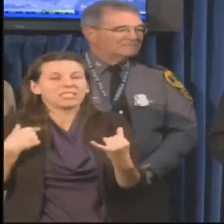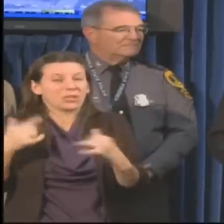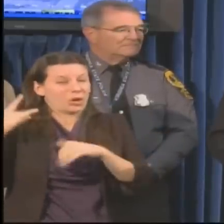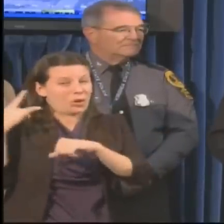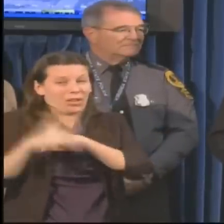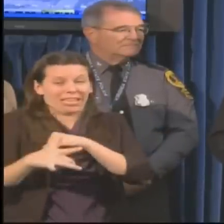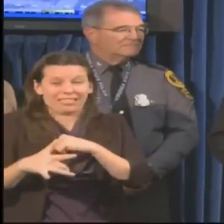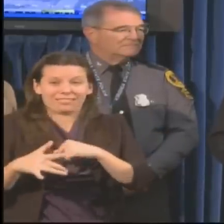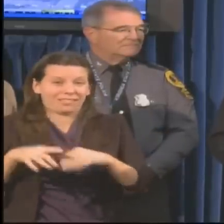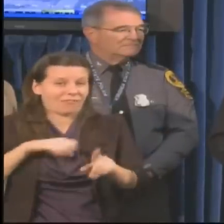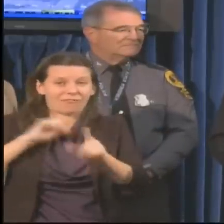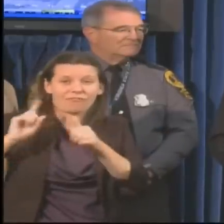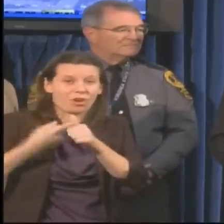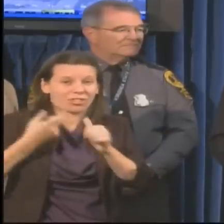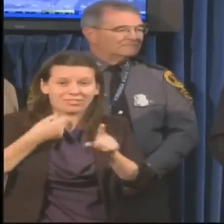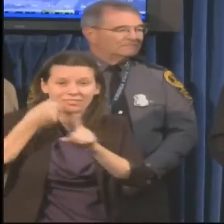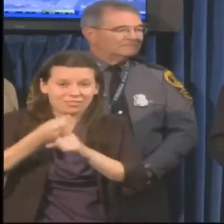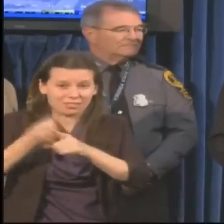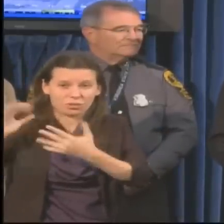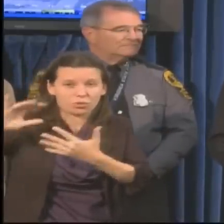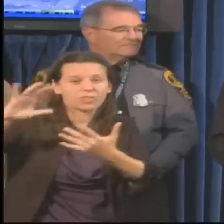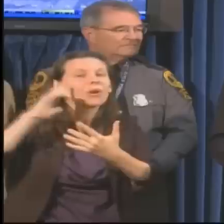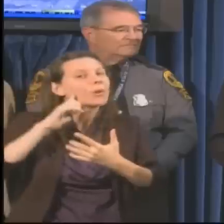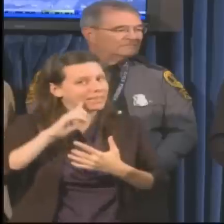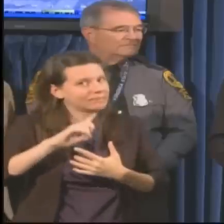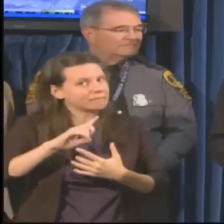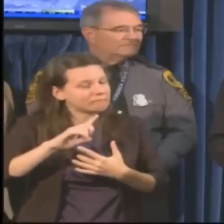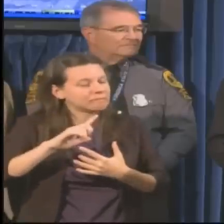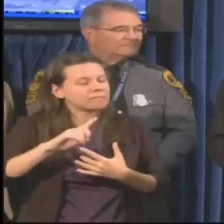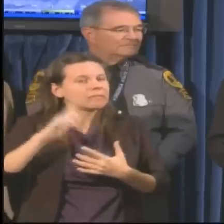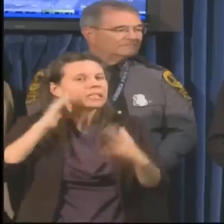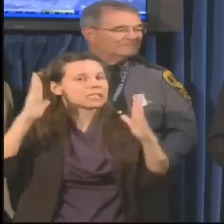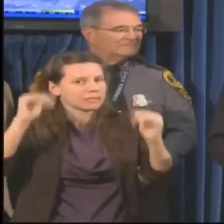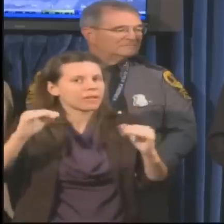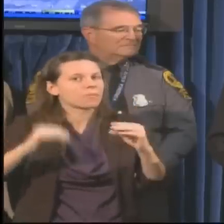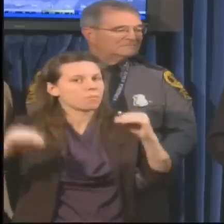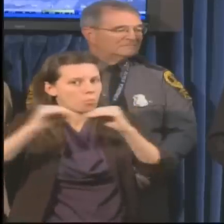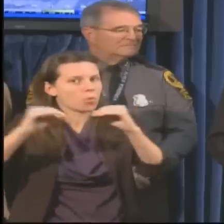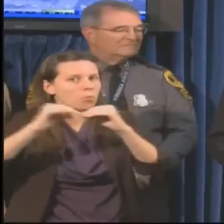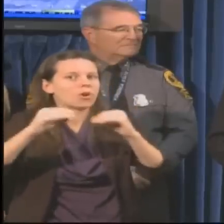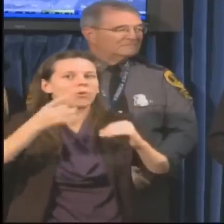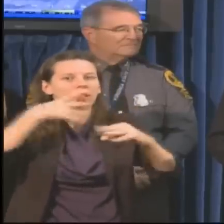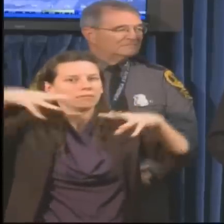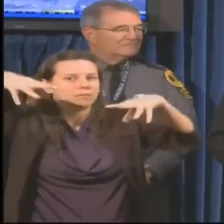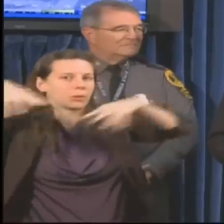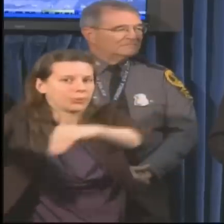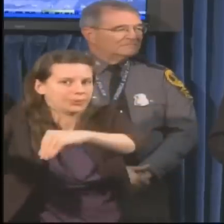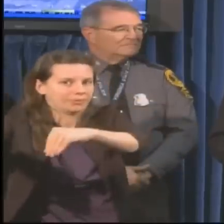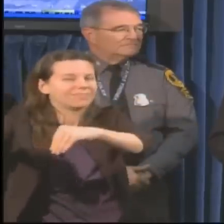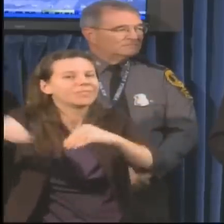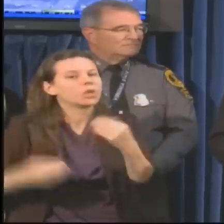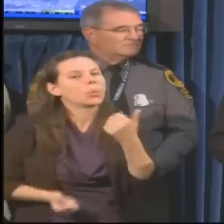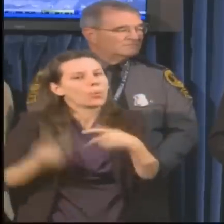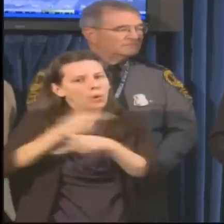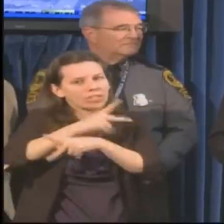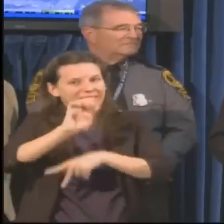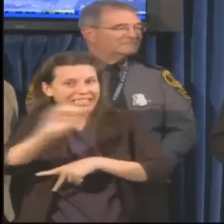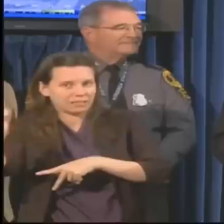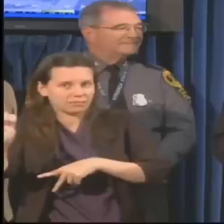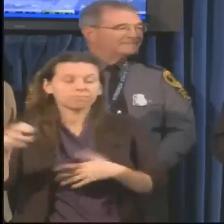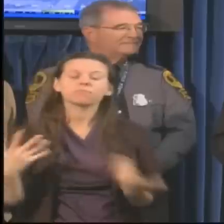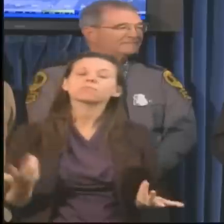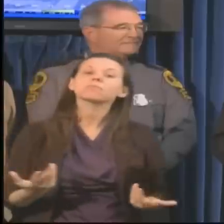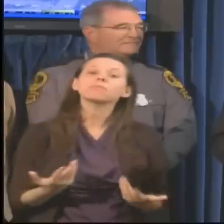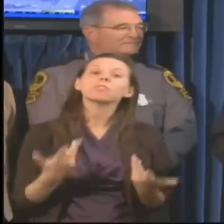expected, especially in the eastern part of the state. Now, as you know, I declared in a state of emergency and